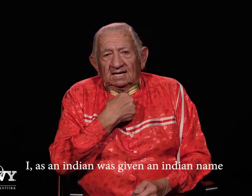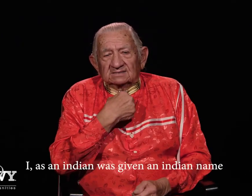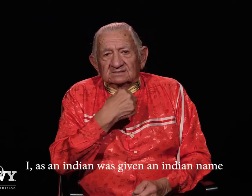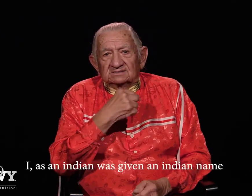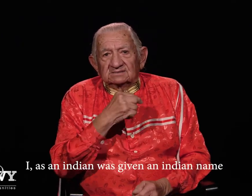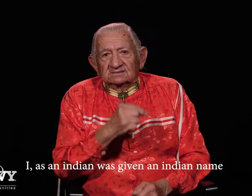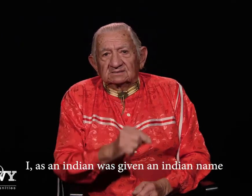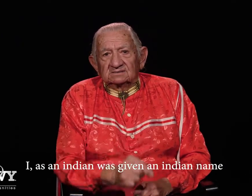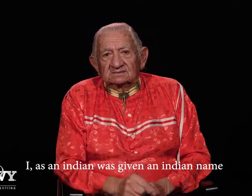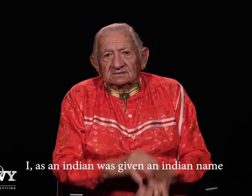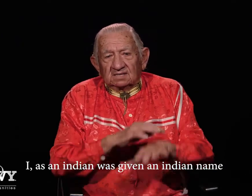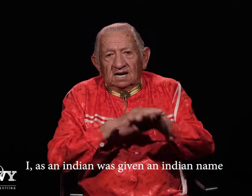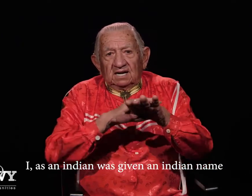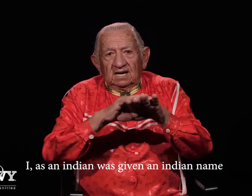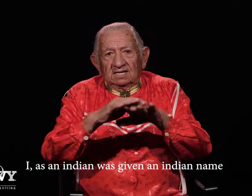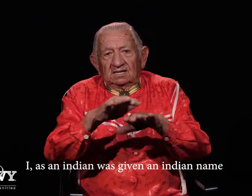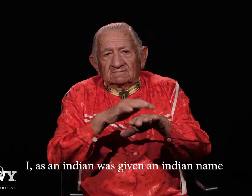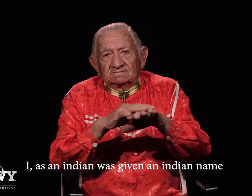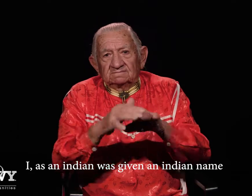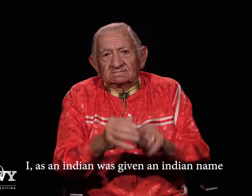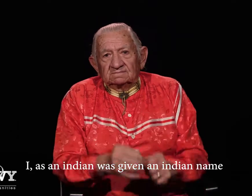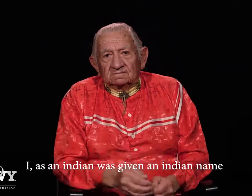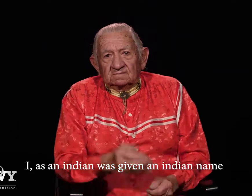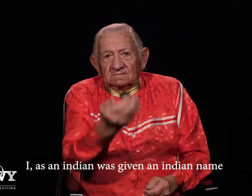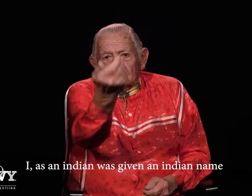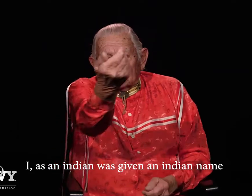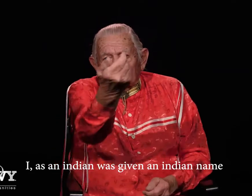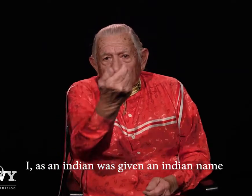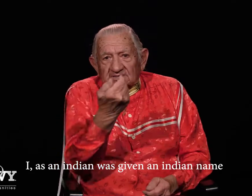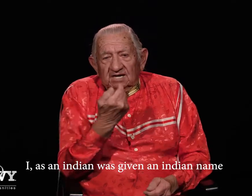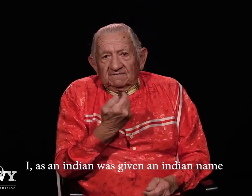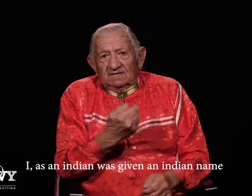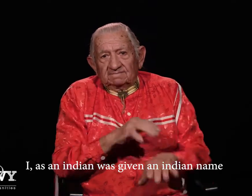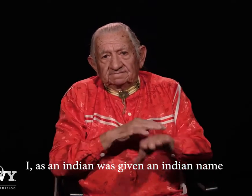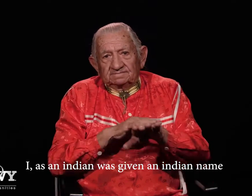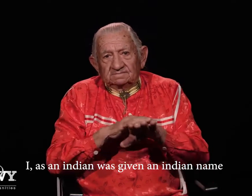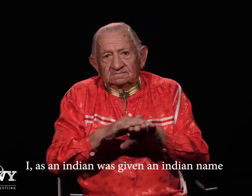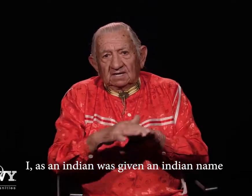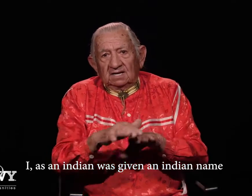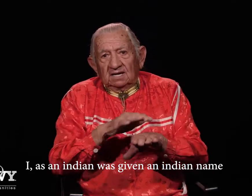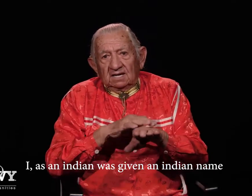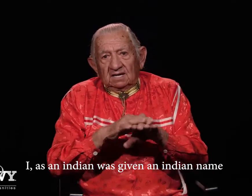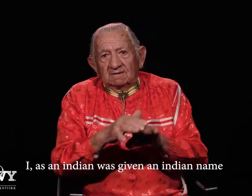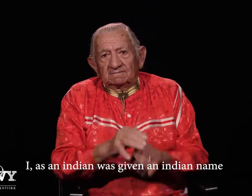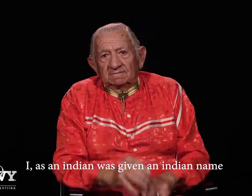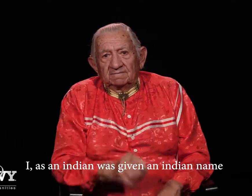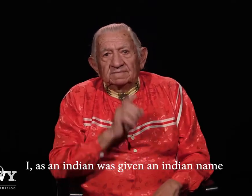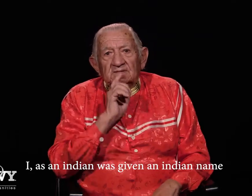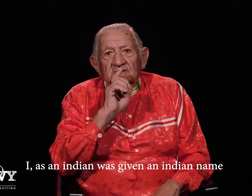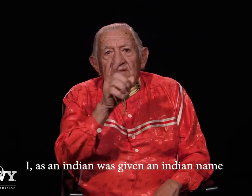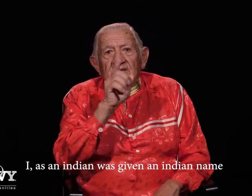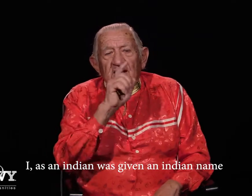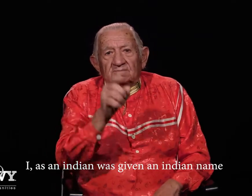as an Indian was given an Indian name